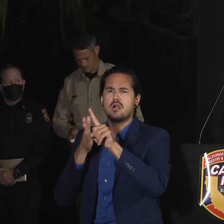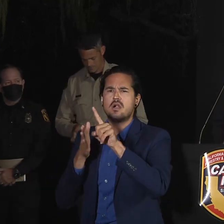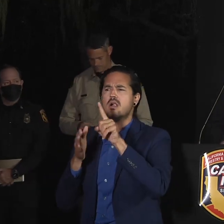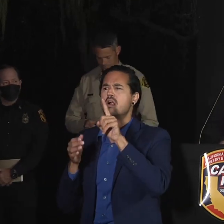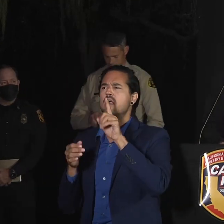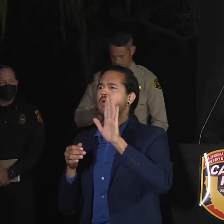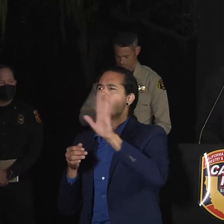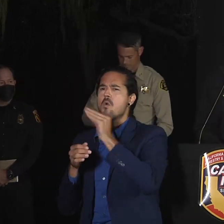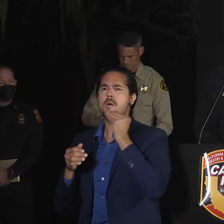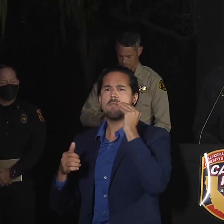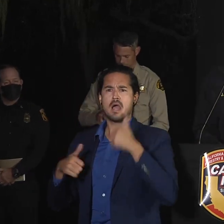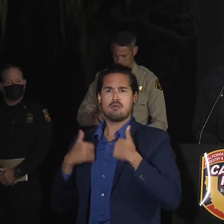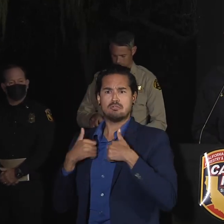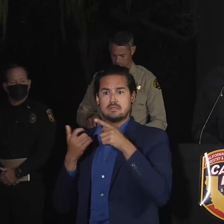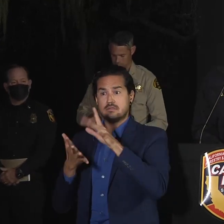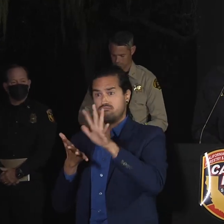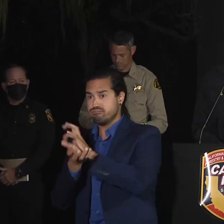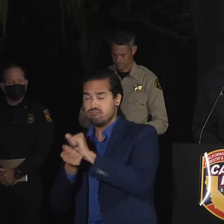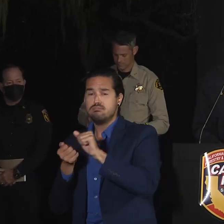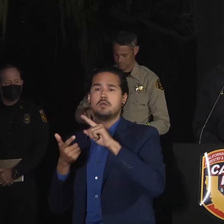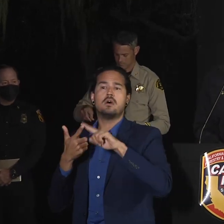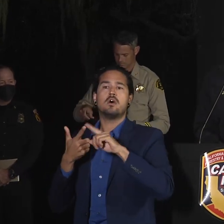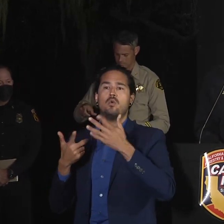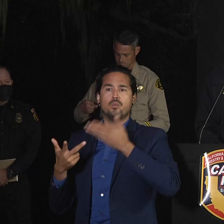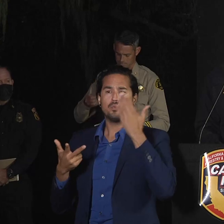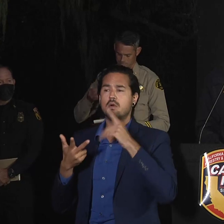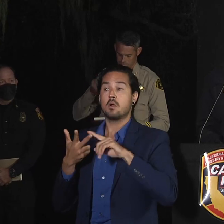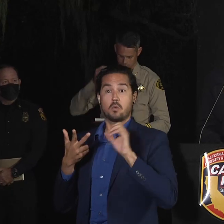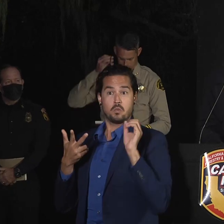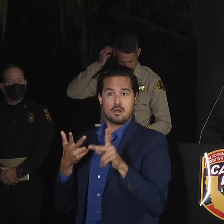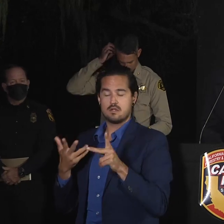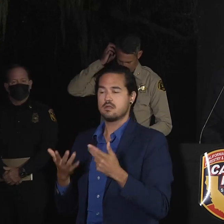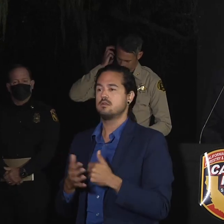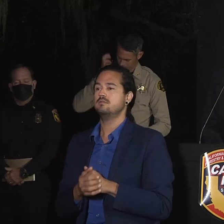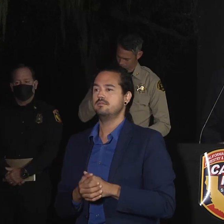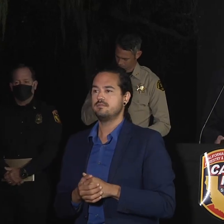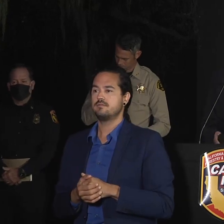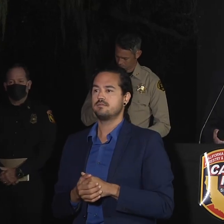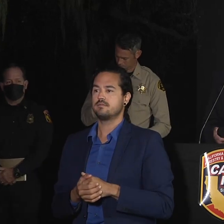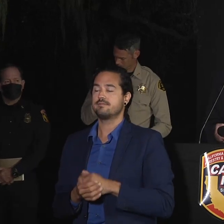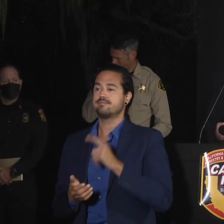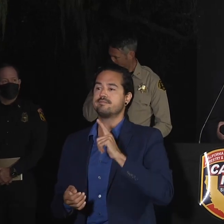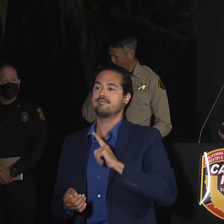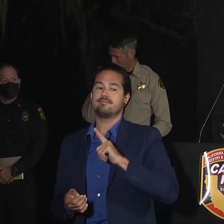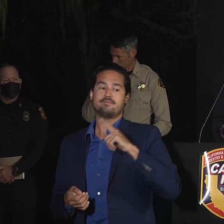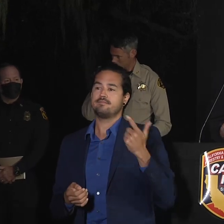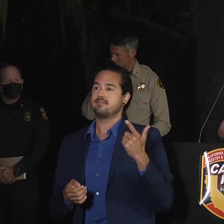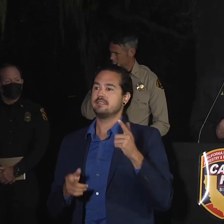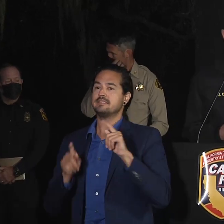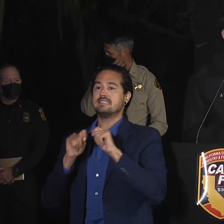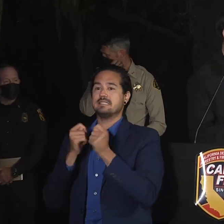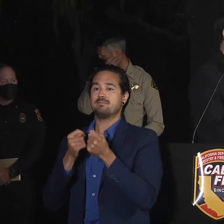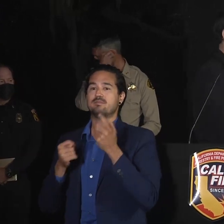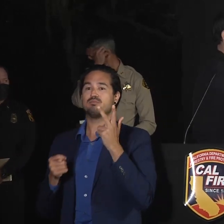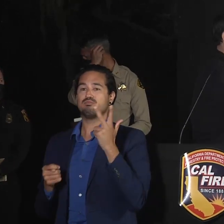Next speaking on behalf of all the Unified Incident Commanders is Cal Fire Incident Management Team 3 IC Billy C.